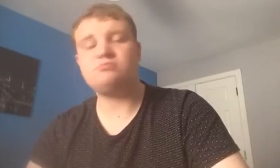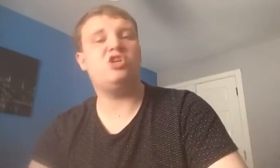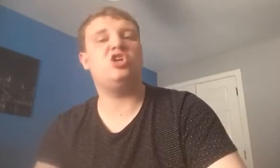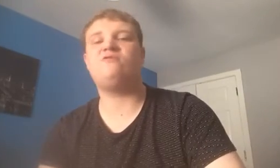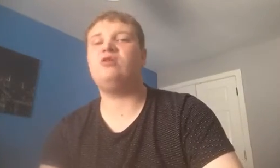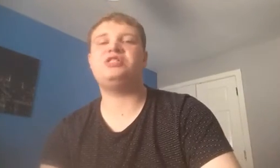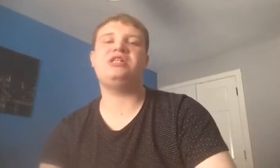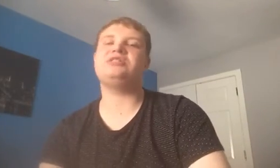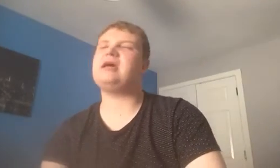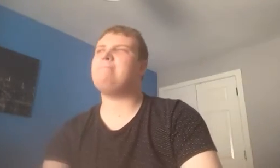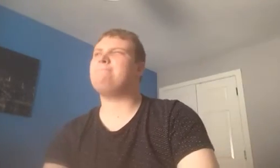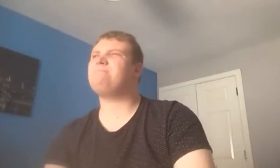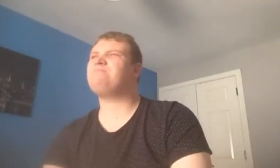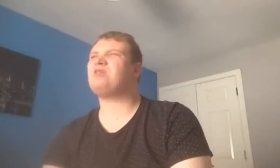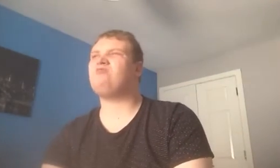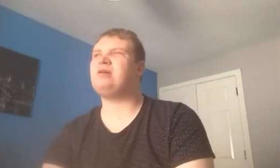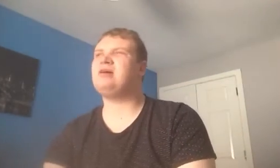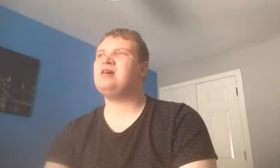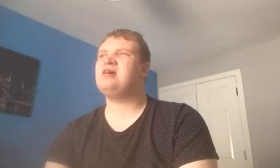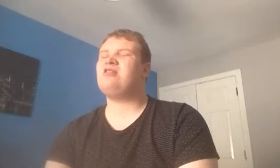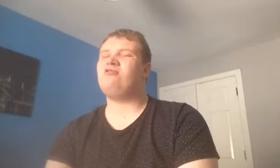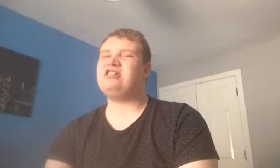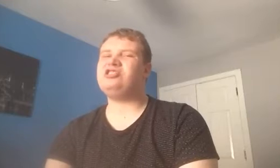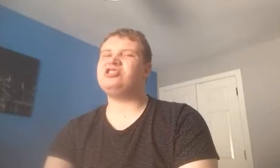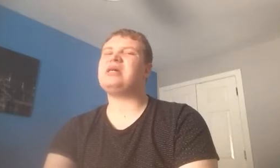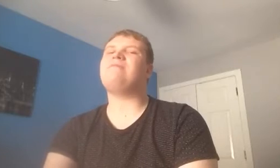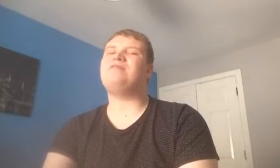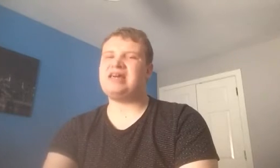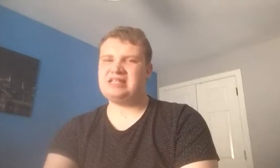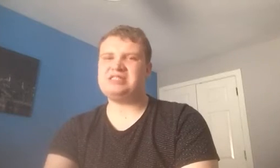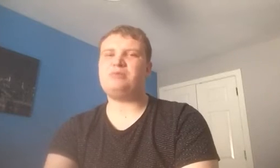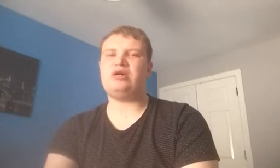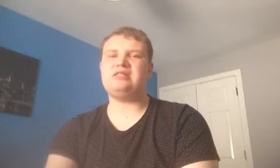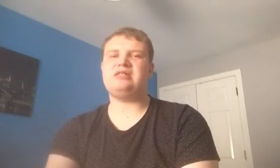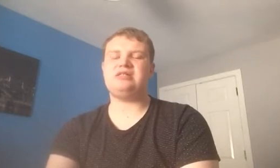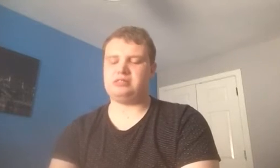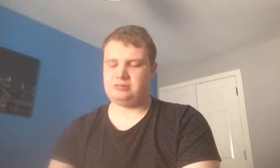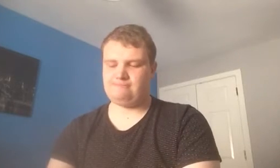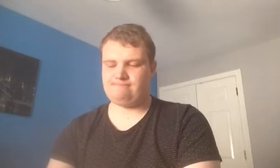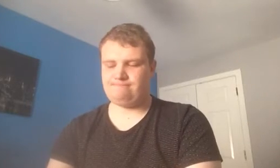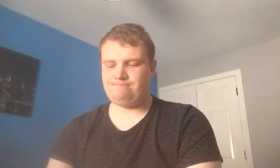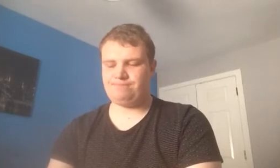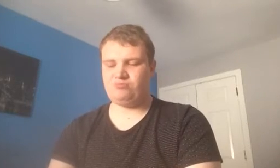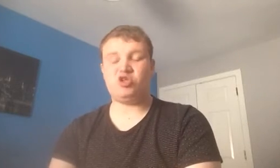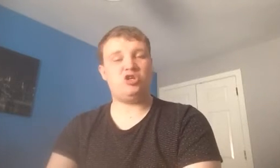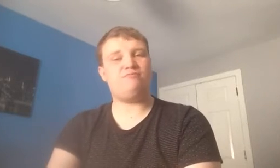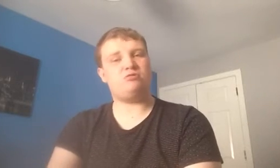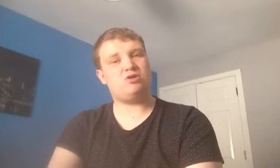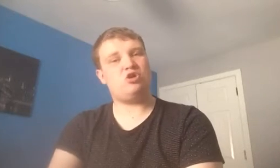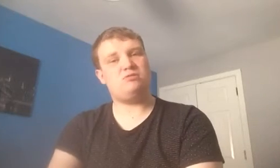And all I've got to say is, really? Rangers, I'm very disappointed in you. We could have probably got,